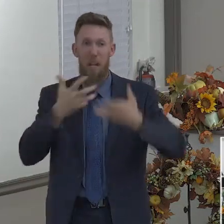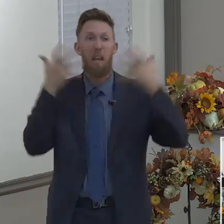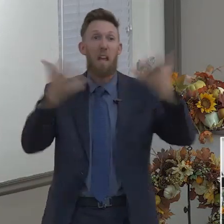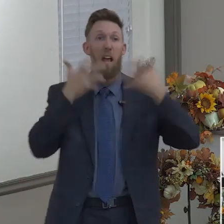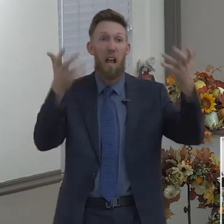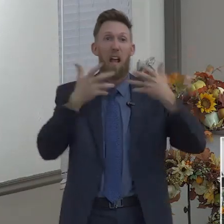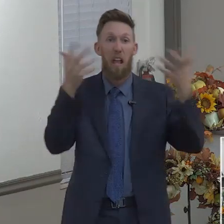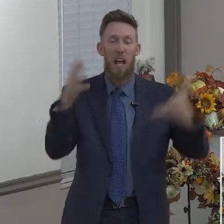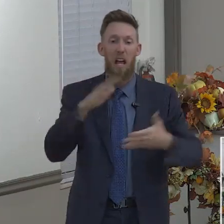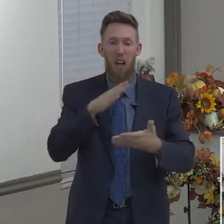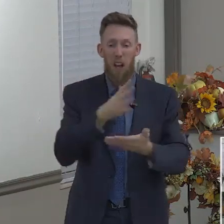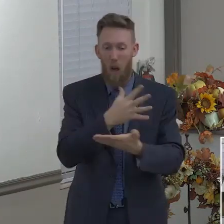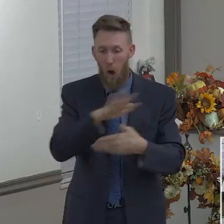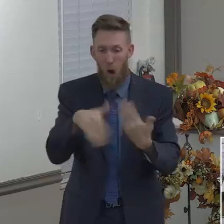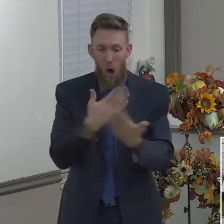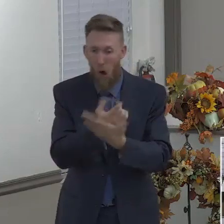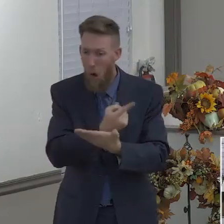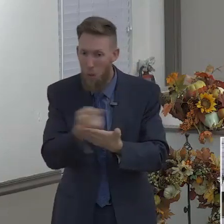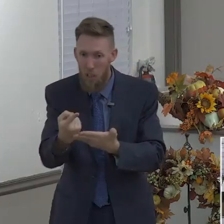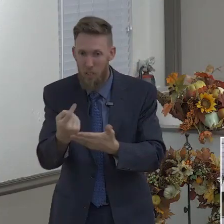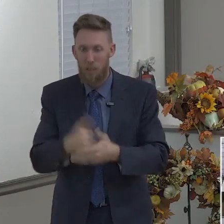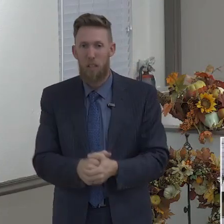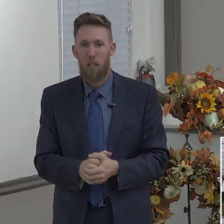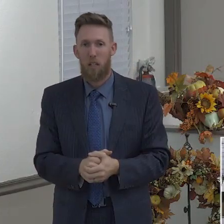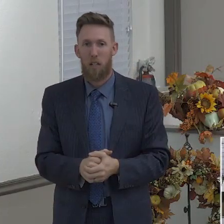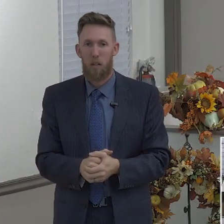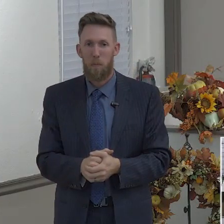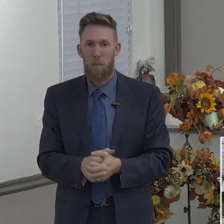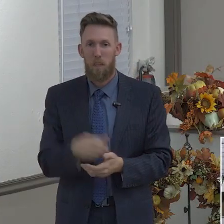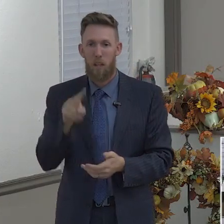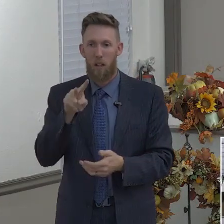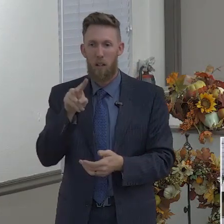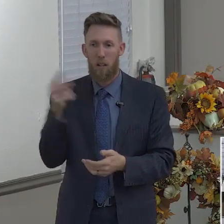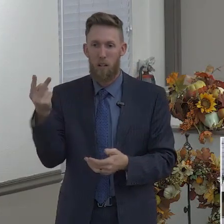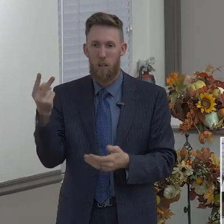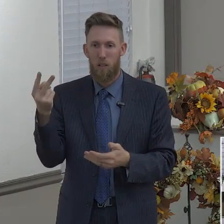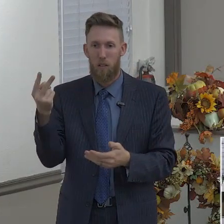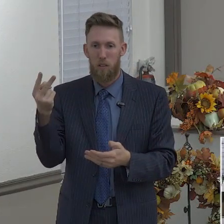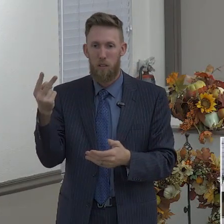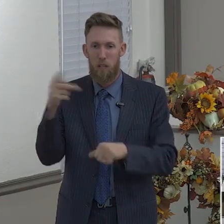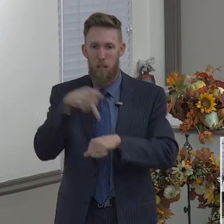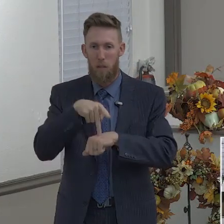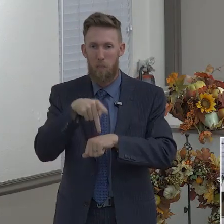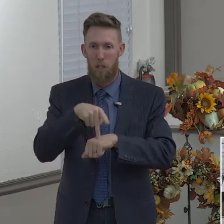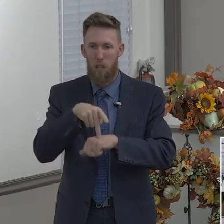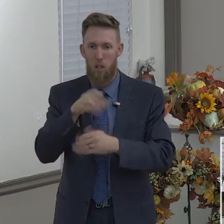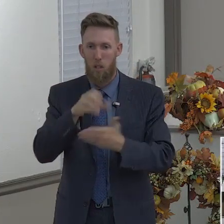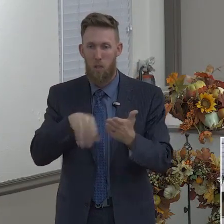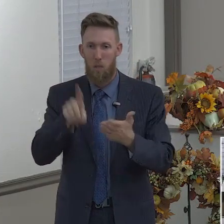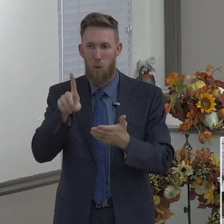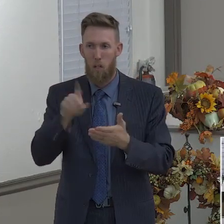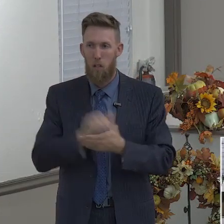chapter number 1, I'm going to start reading verse number 1 through verse number 10,